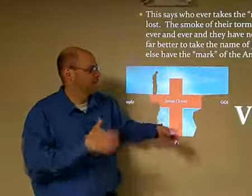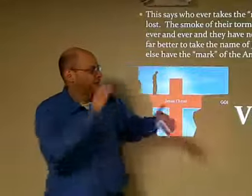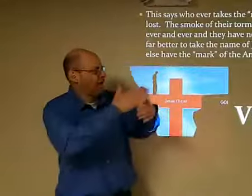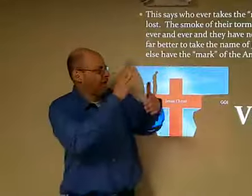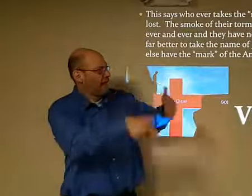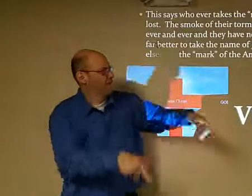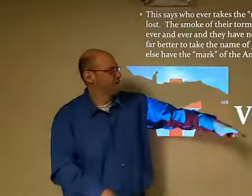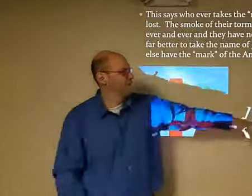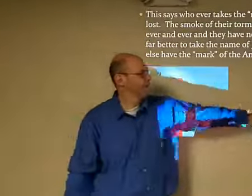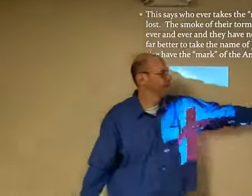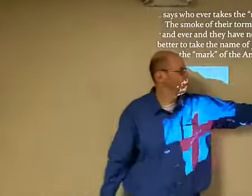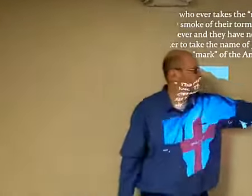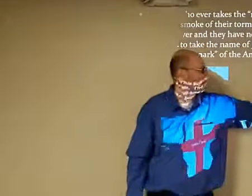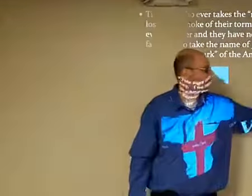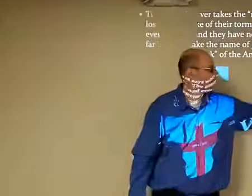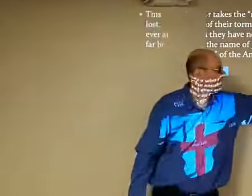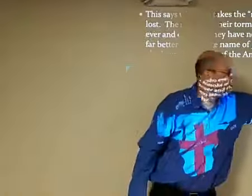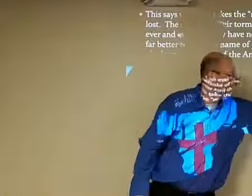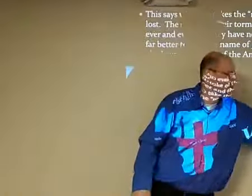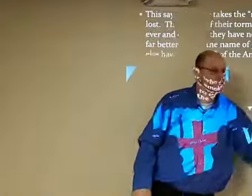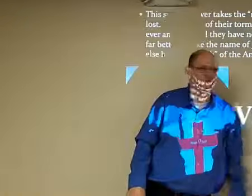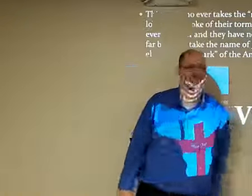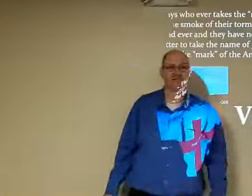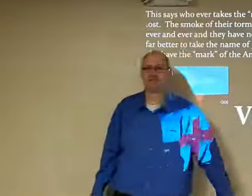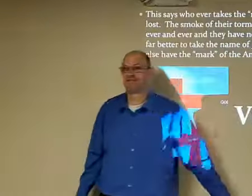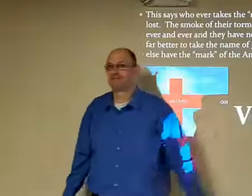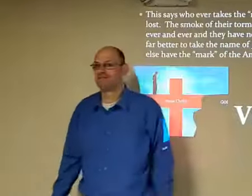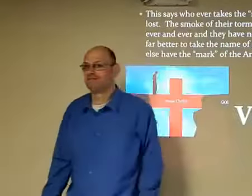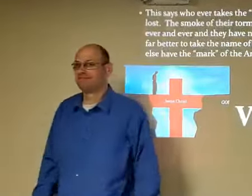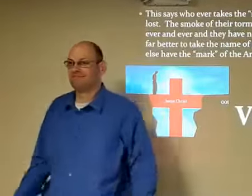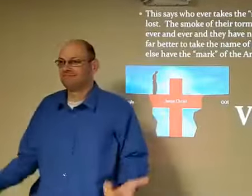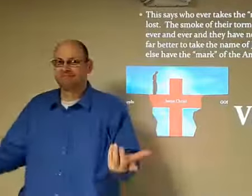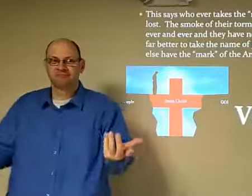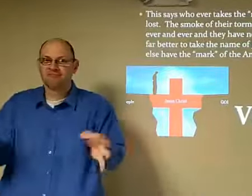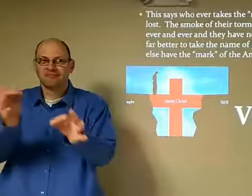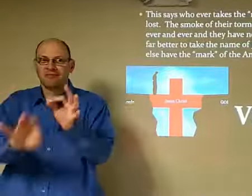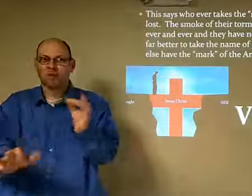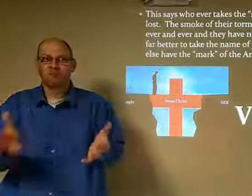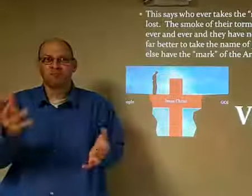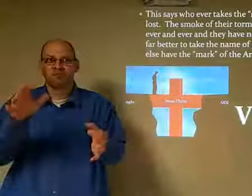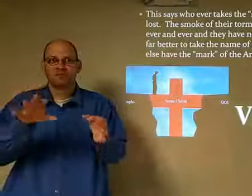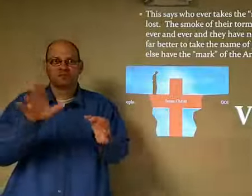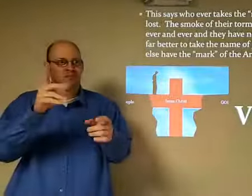bear his name you're not going down or thought